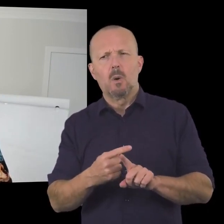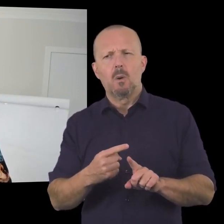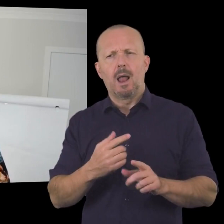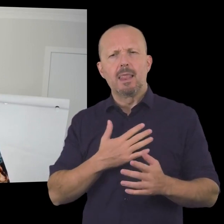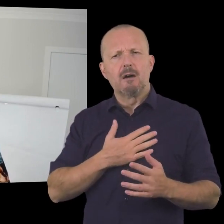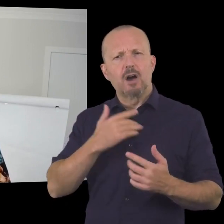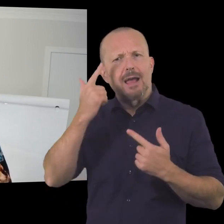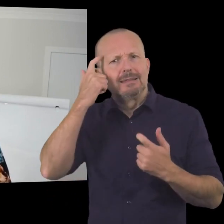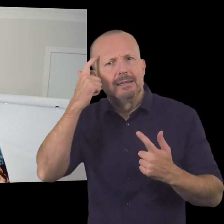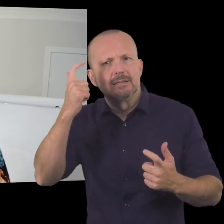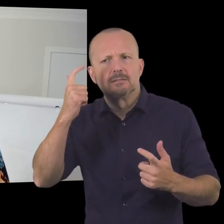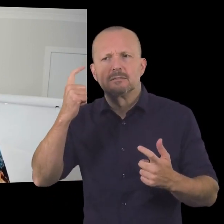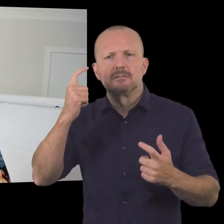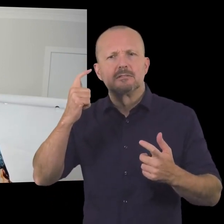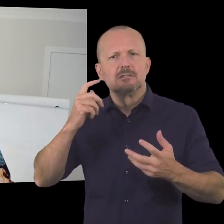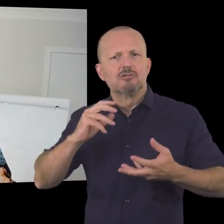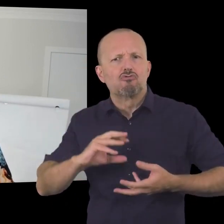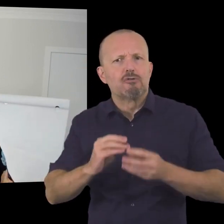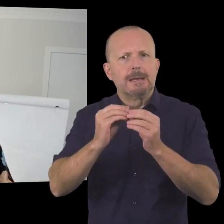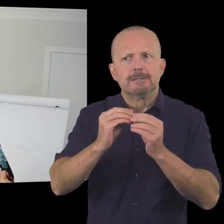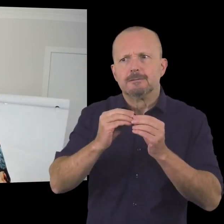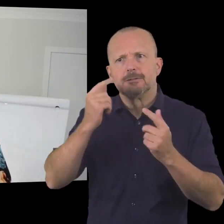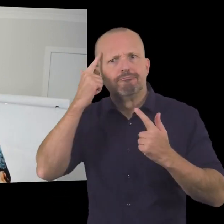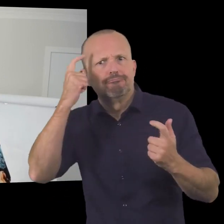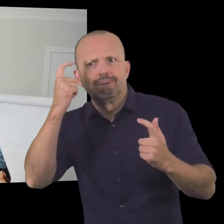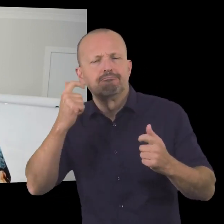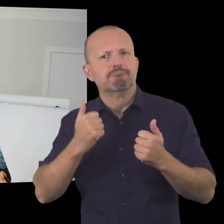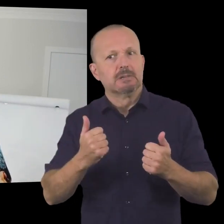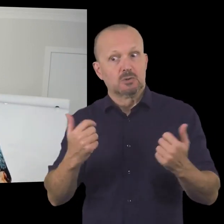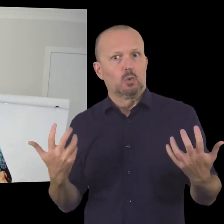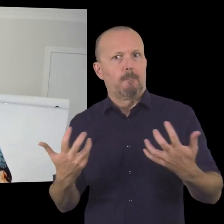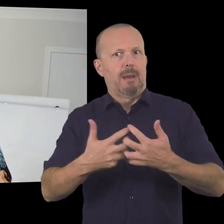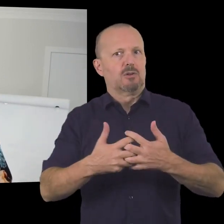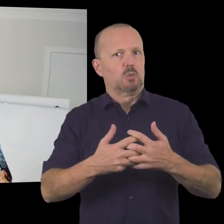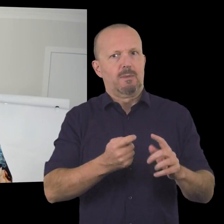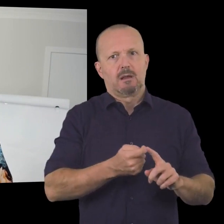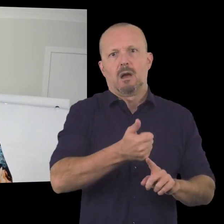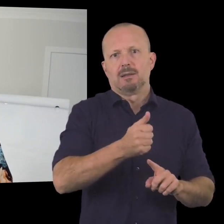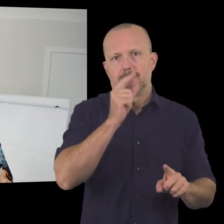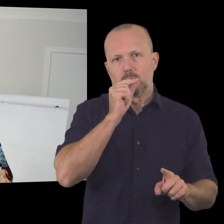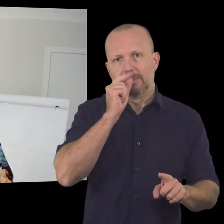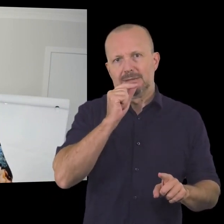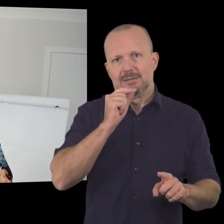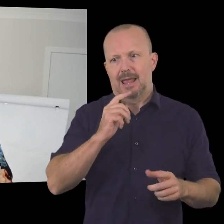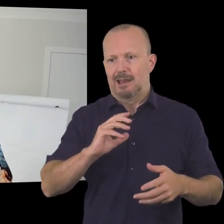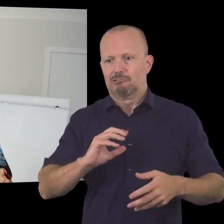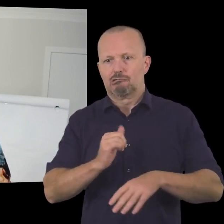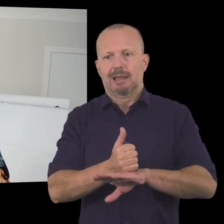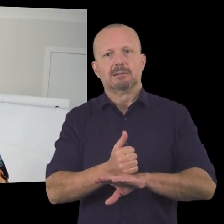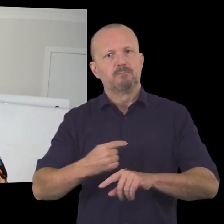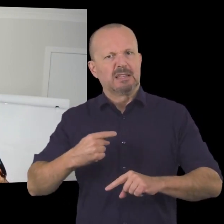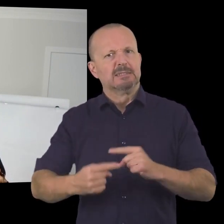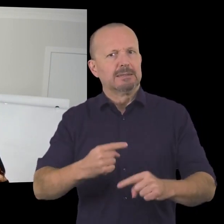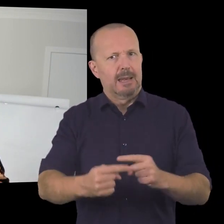uh ideas and creativity and I think it fits really nicely in terms of igniting possibilities and in terms of creating a